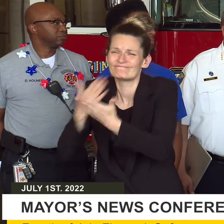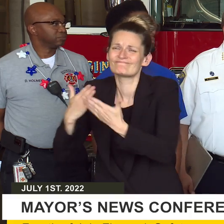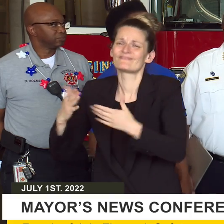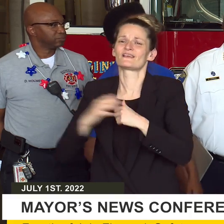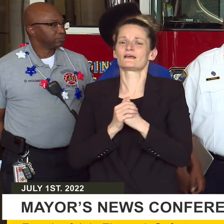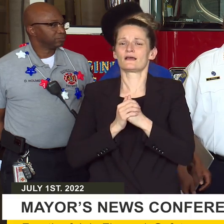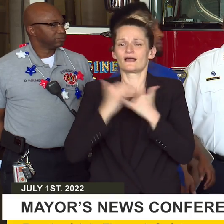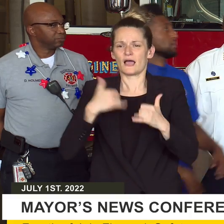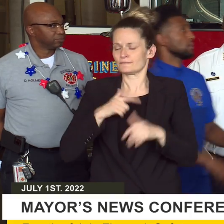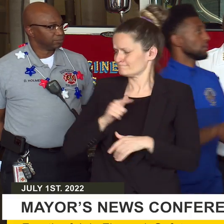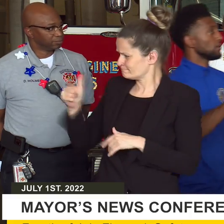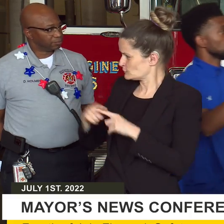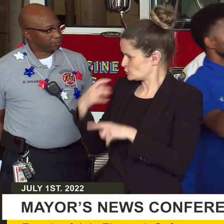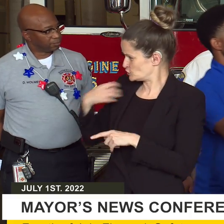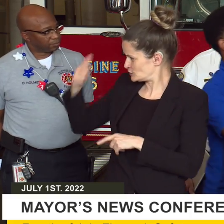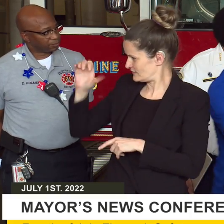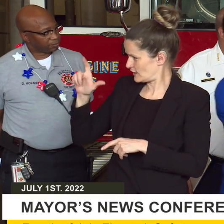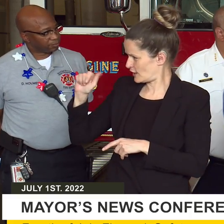Clark.